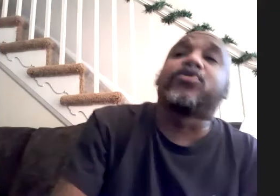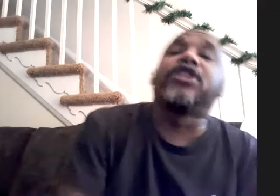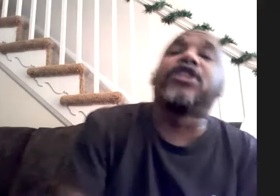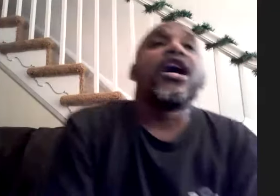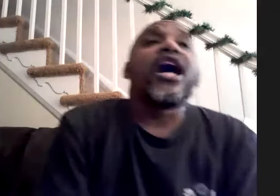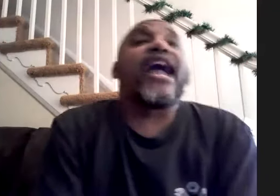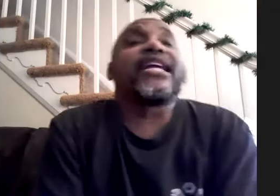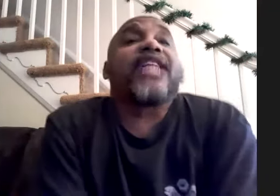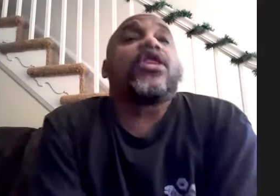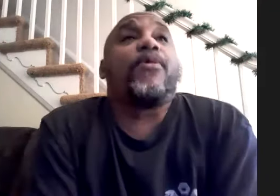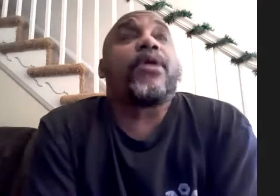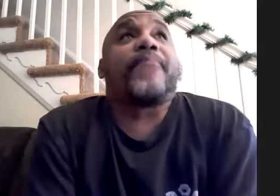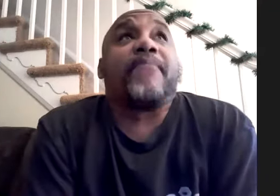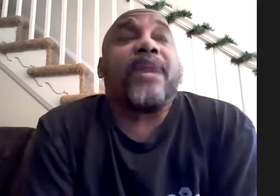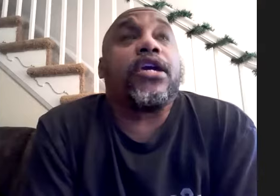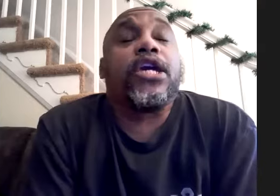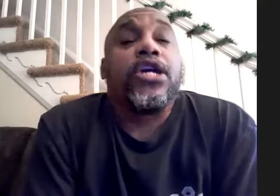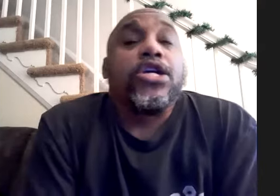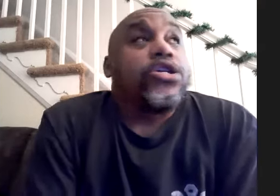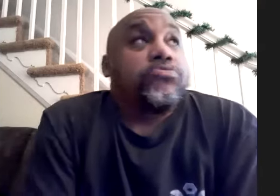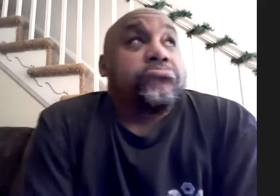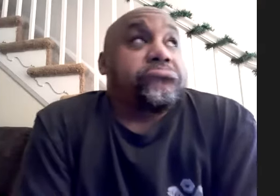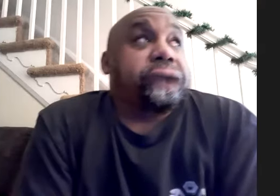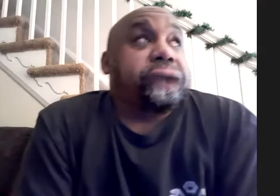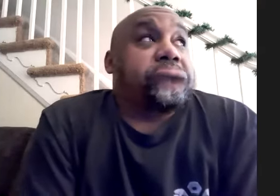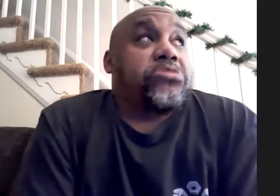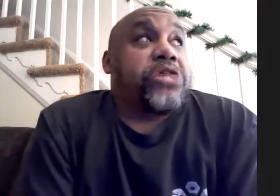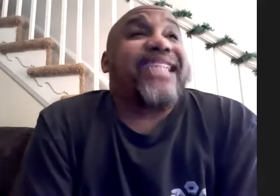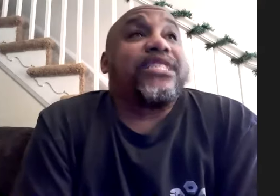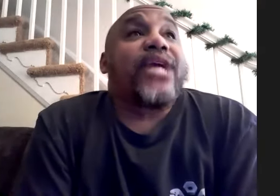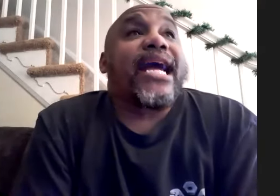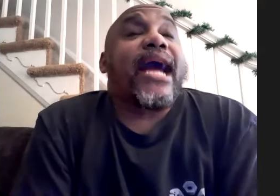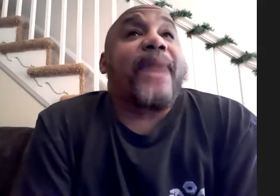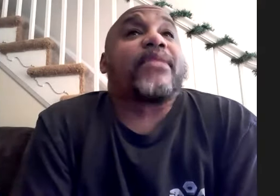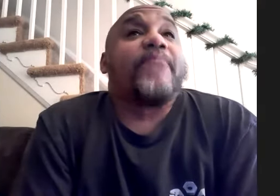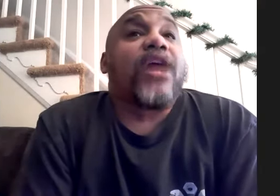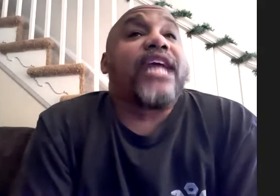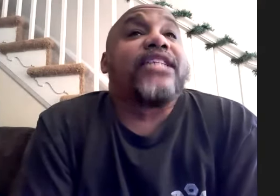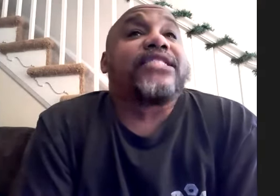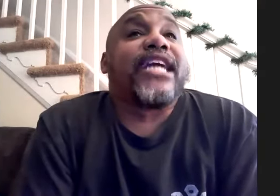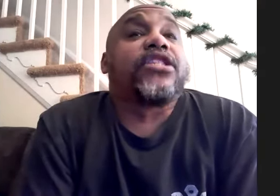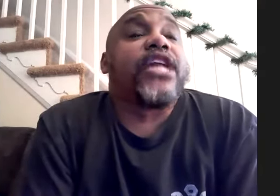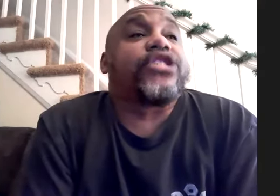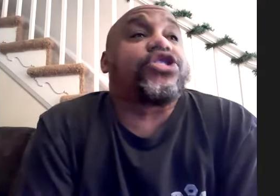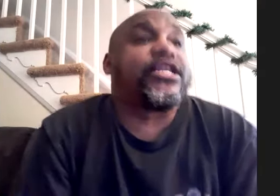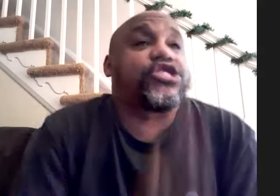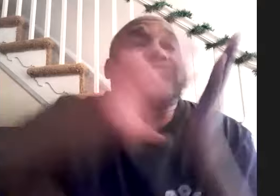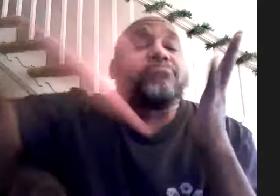things was i'd gotten to the point about maybe actually when i got back to maryland i decided to like stretch my